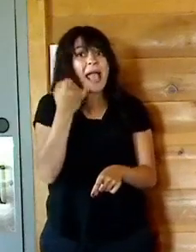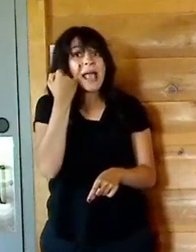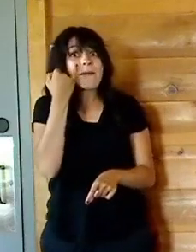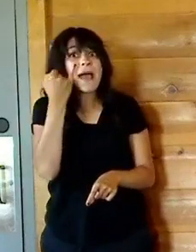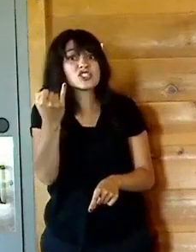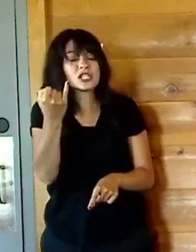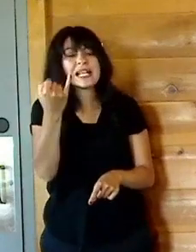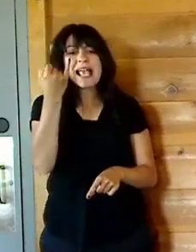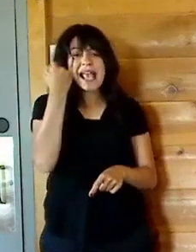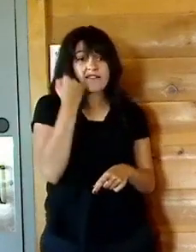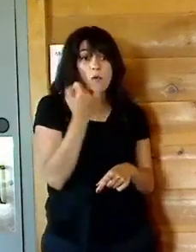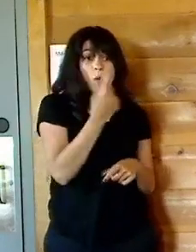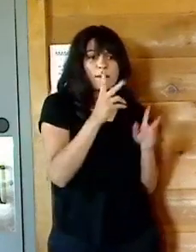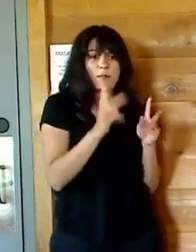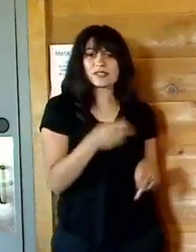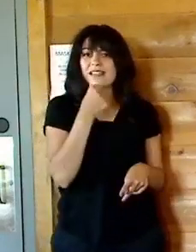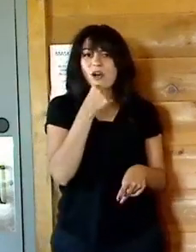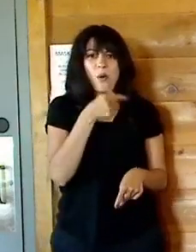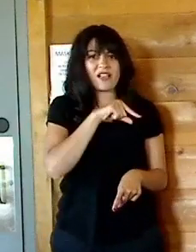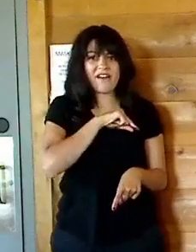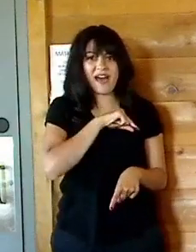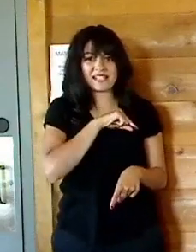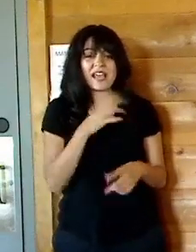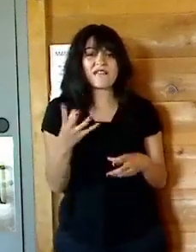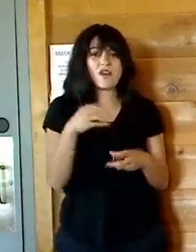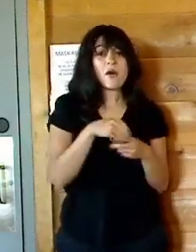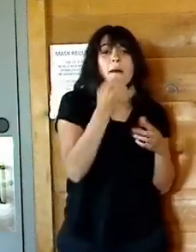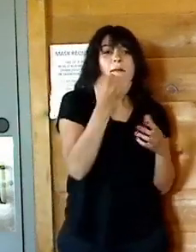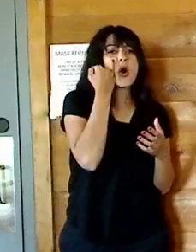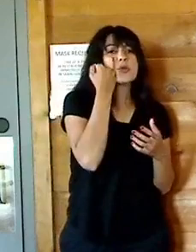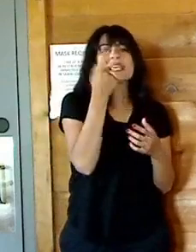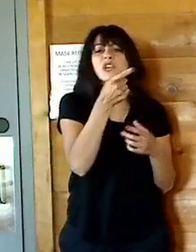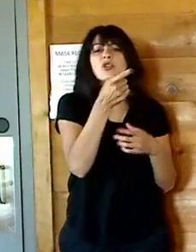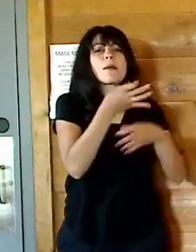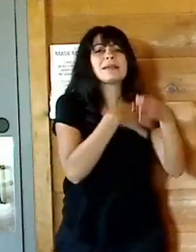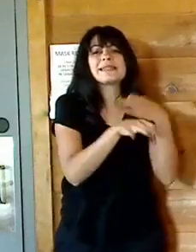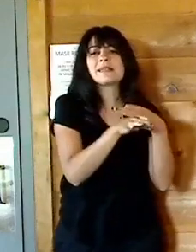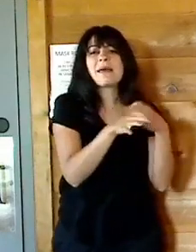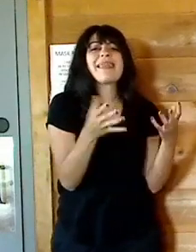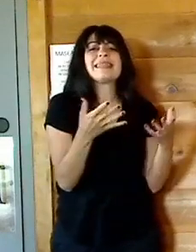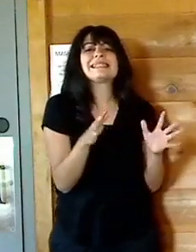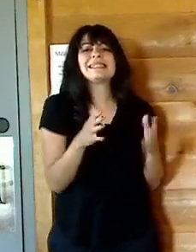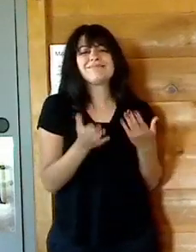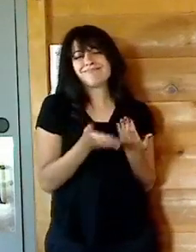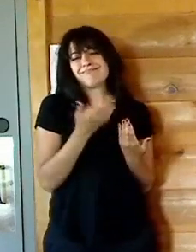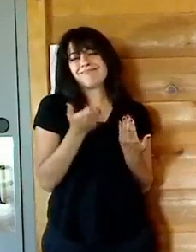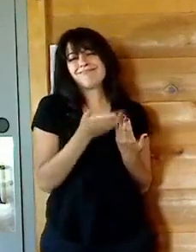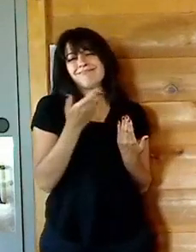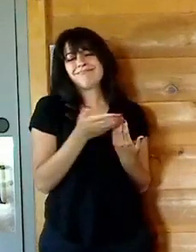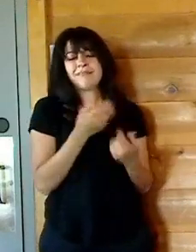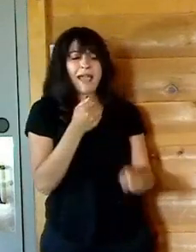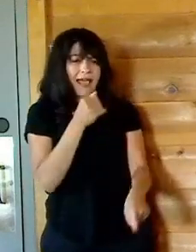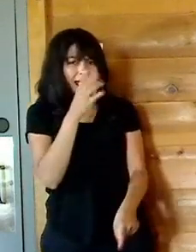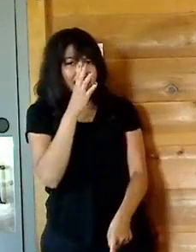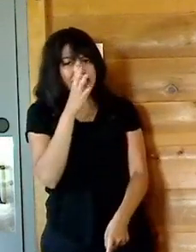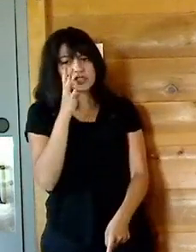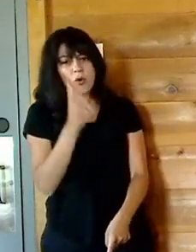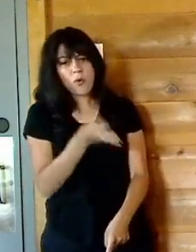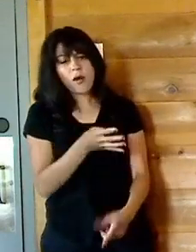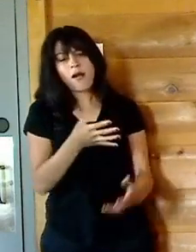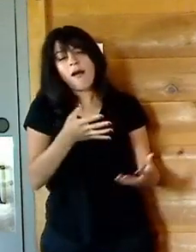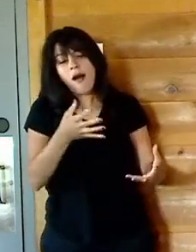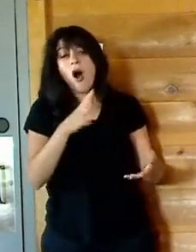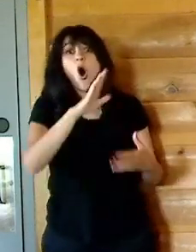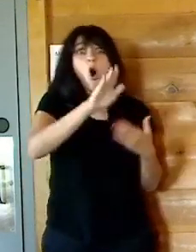if an ineligible member, uh, was simply replaced. Let's say for a moment that, that we just ignored the fact that, that, that